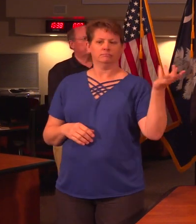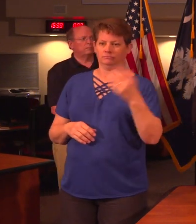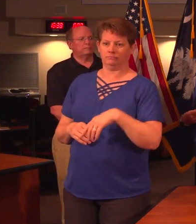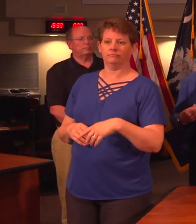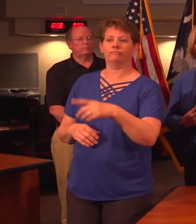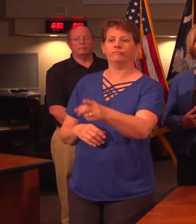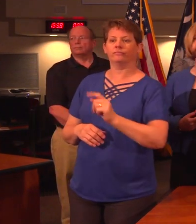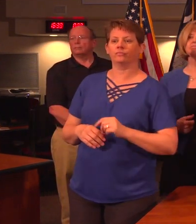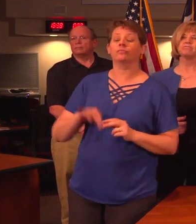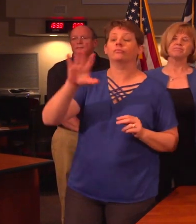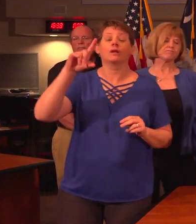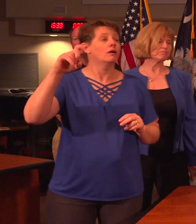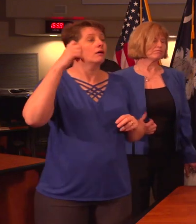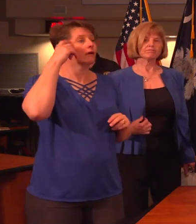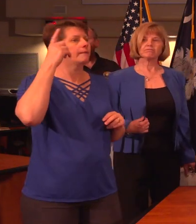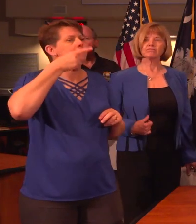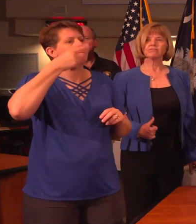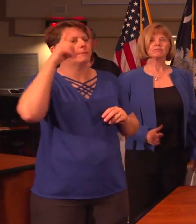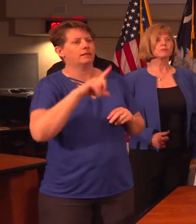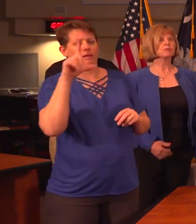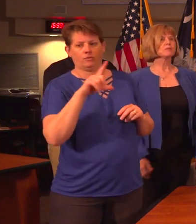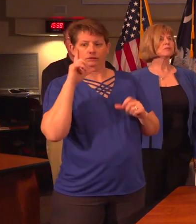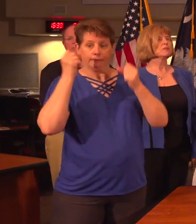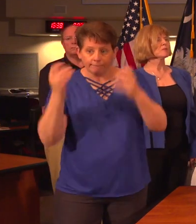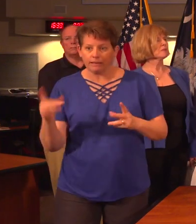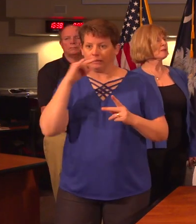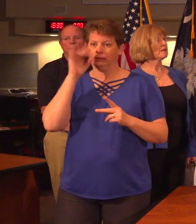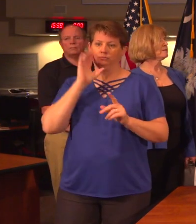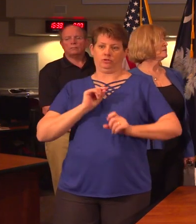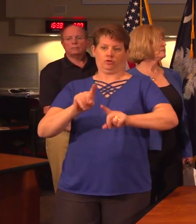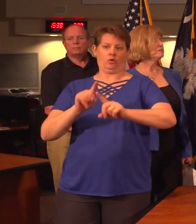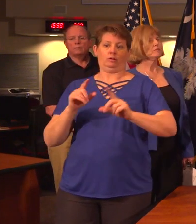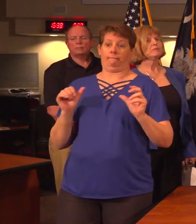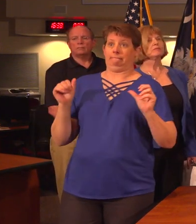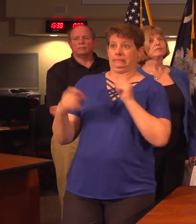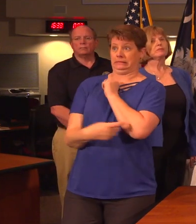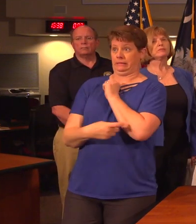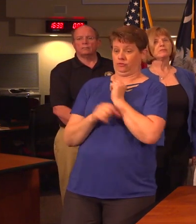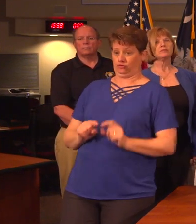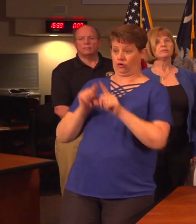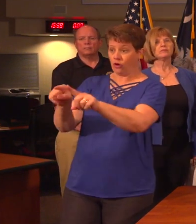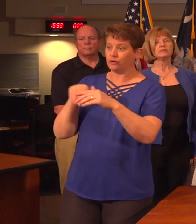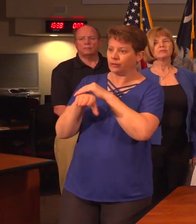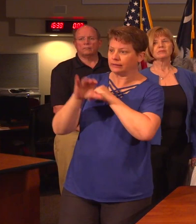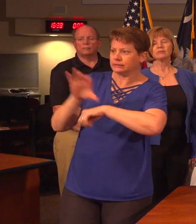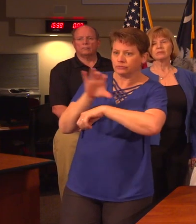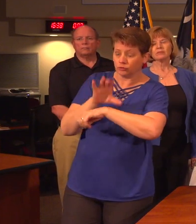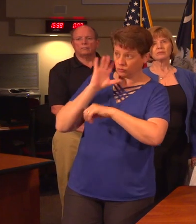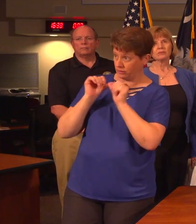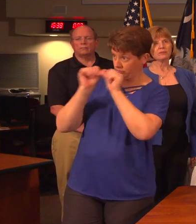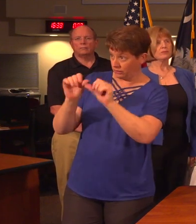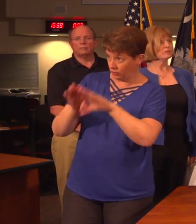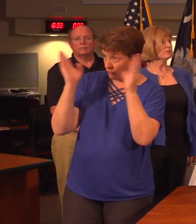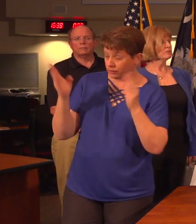go ahead. Okay. Governor, what about public libraries since a lot of kids will be going there or would be tempted to go there to access computers? Will they